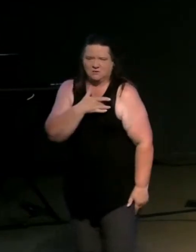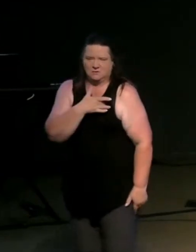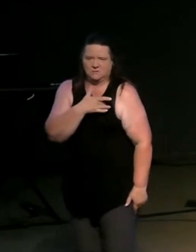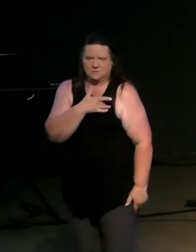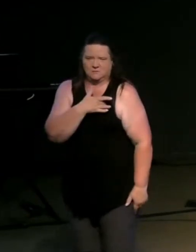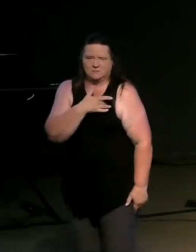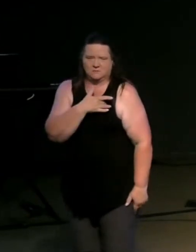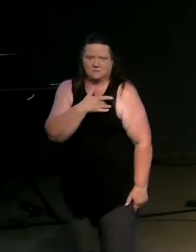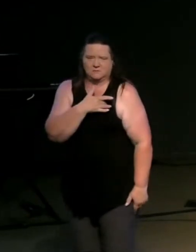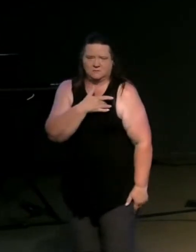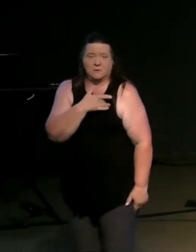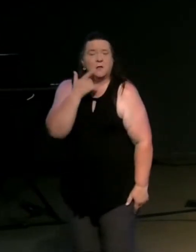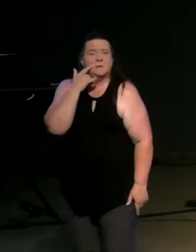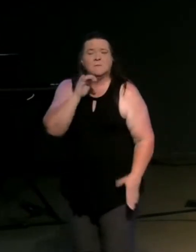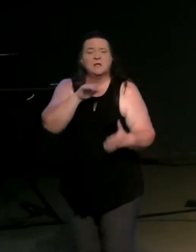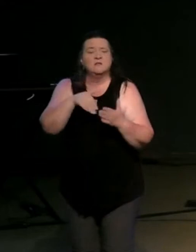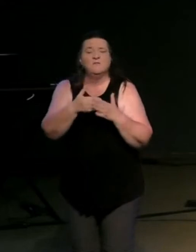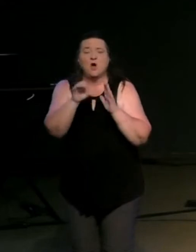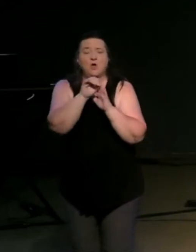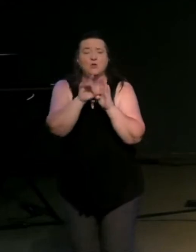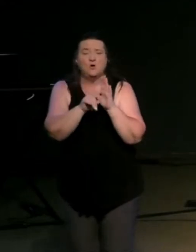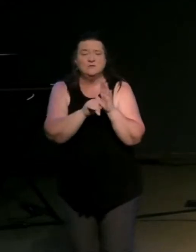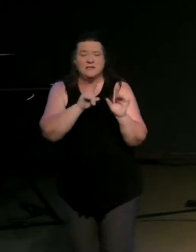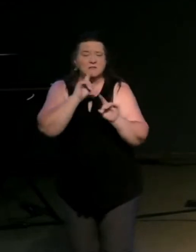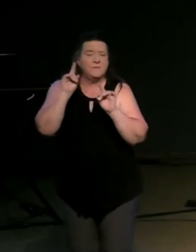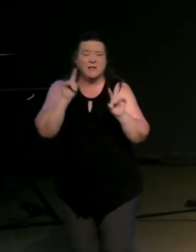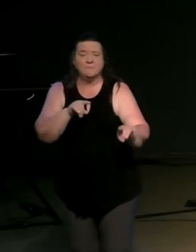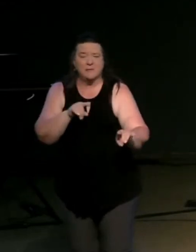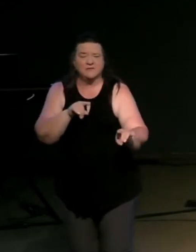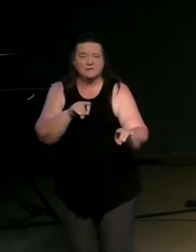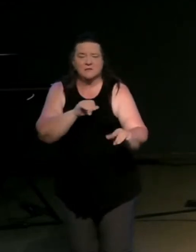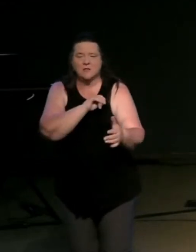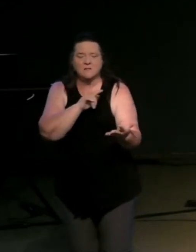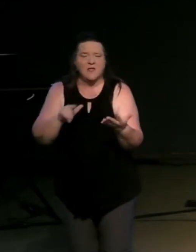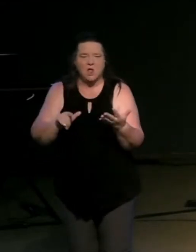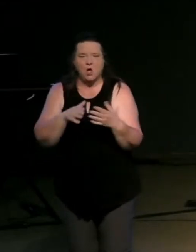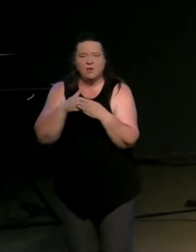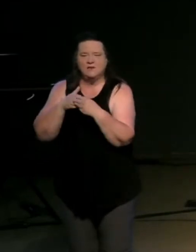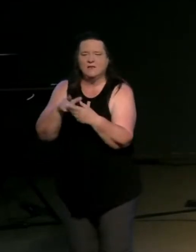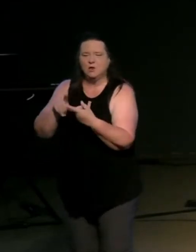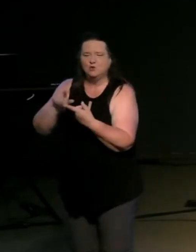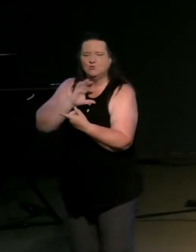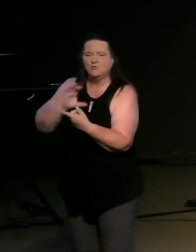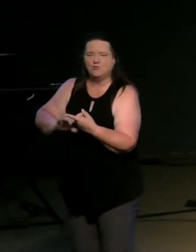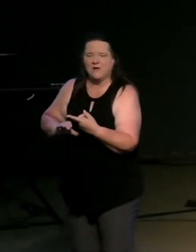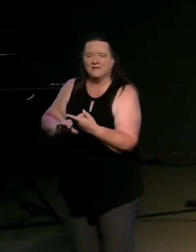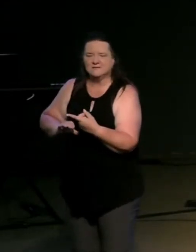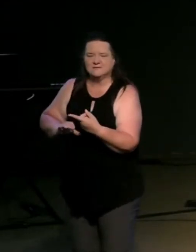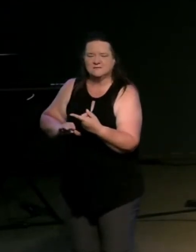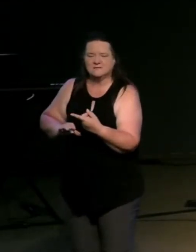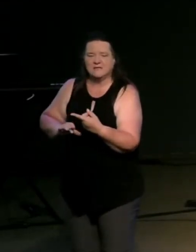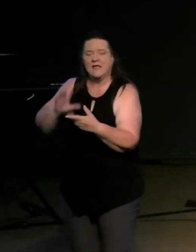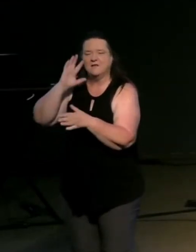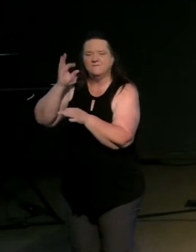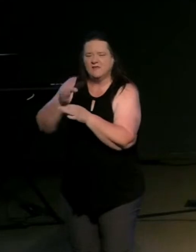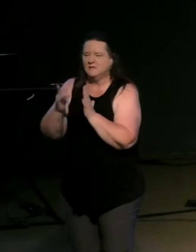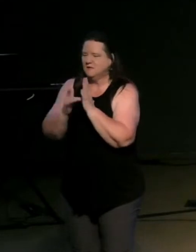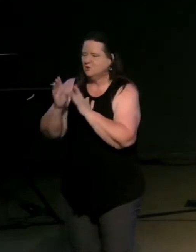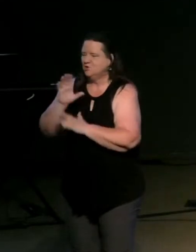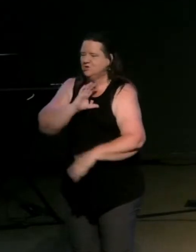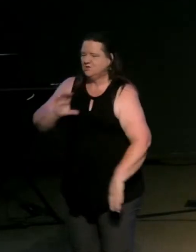because of all the old testament commands they all lead to christ his next step was faith in jesus christ